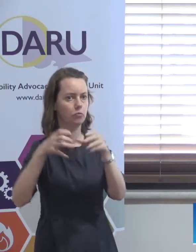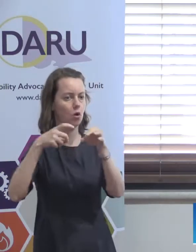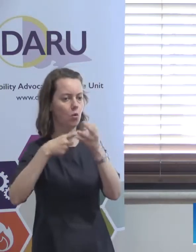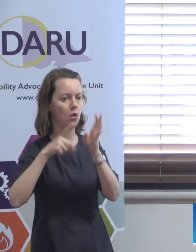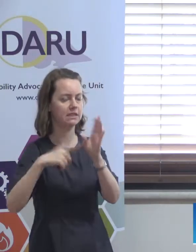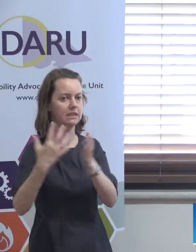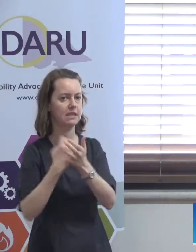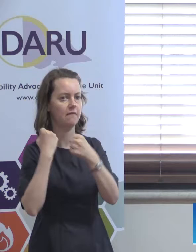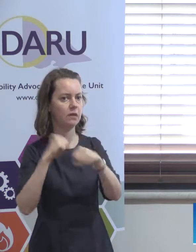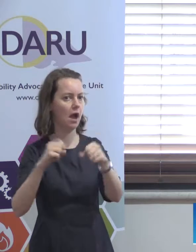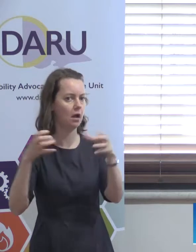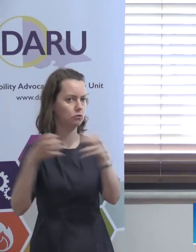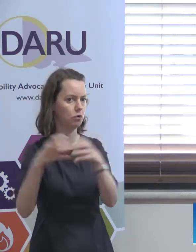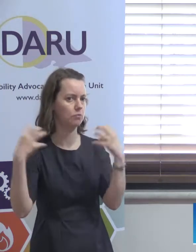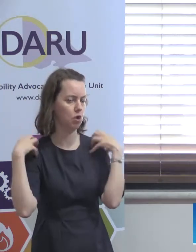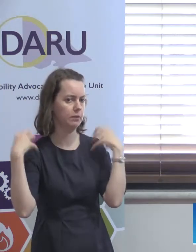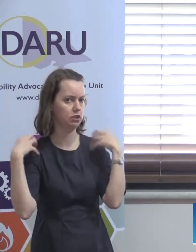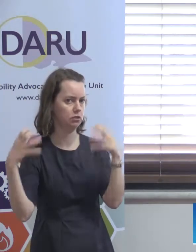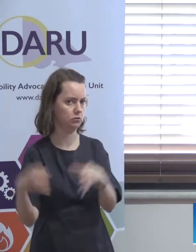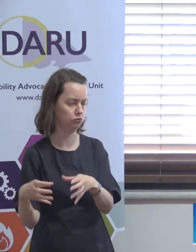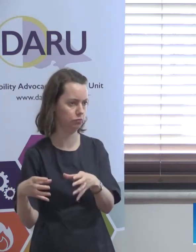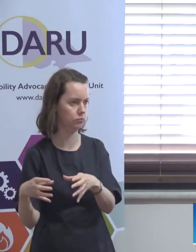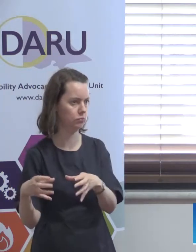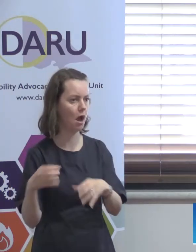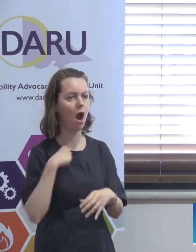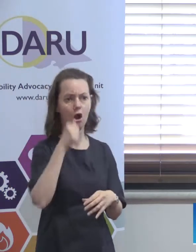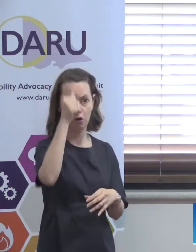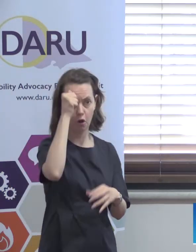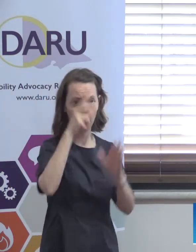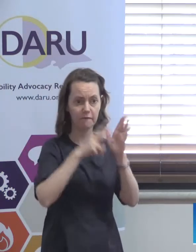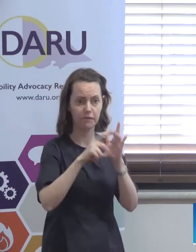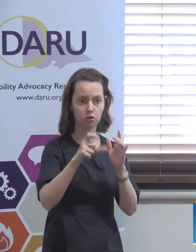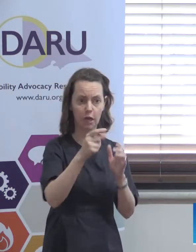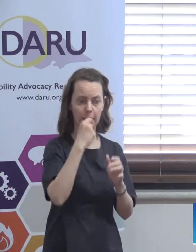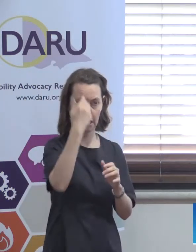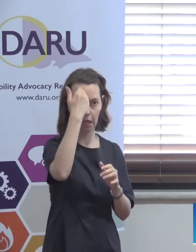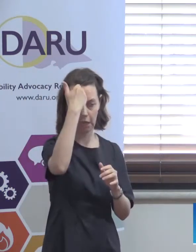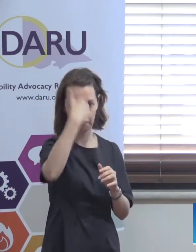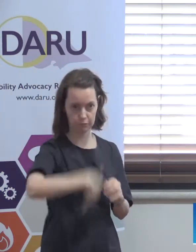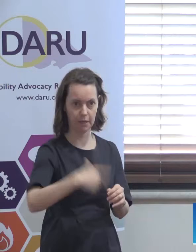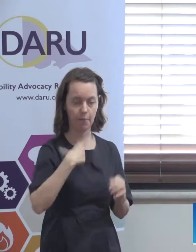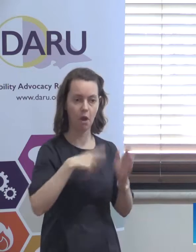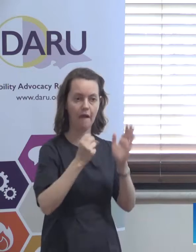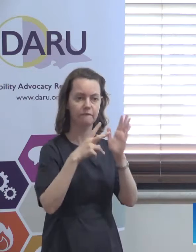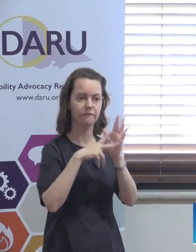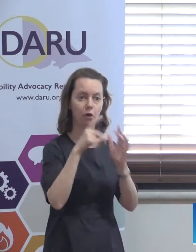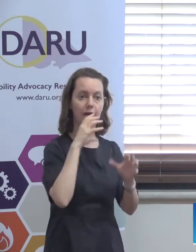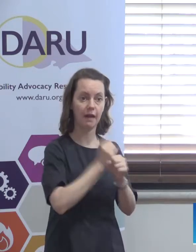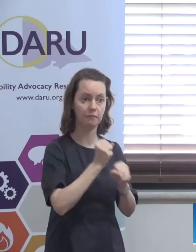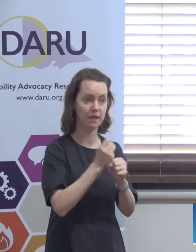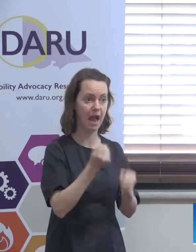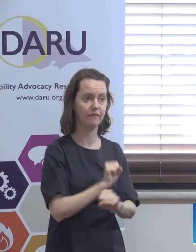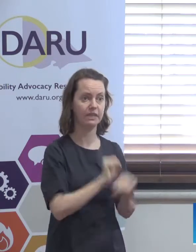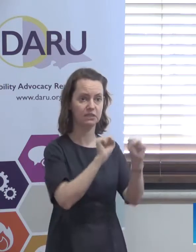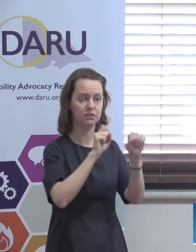Now, know in Victoria you have to kind of split yourselves in two when you think about this stuff because the Victorian government is doing its